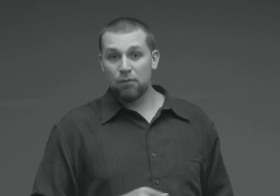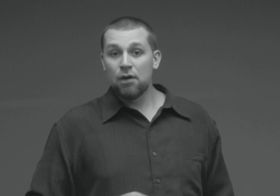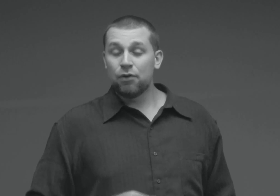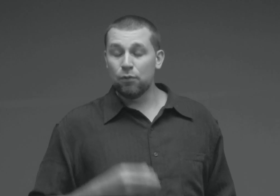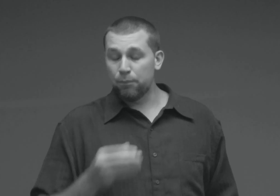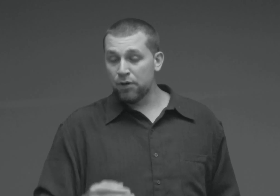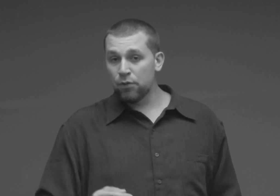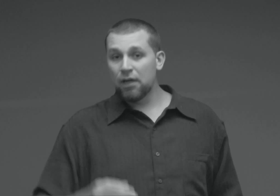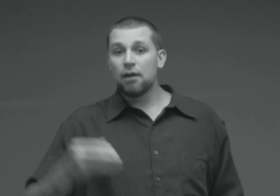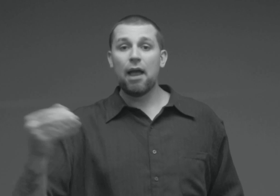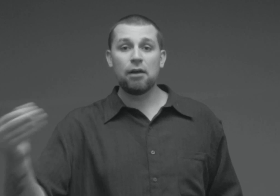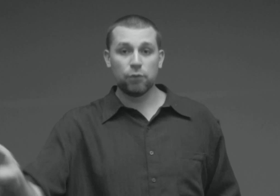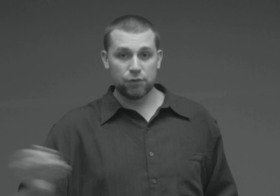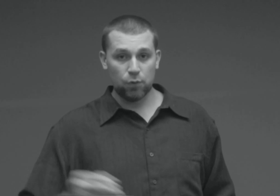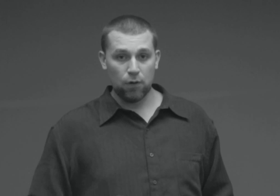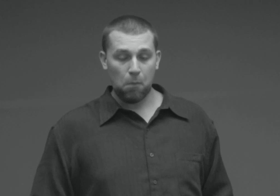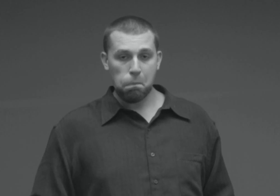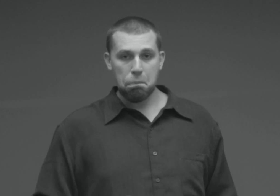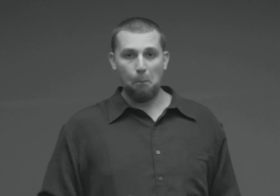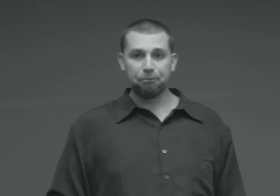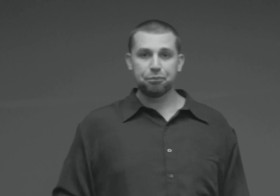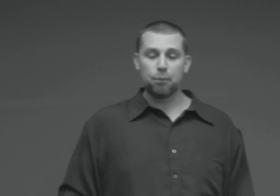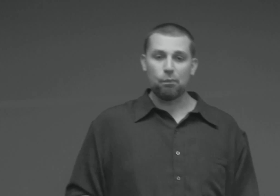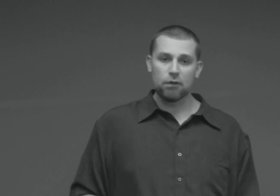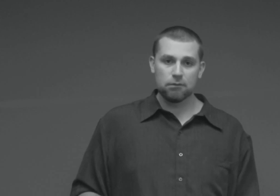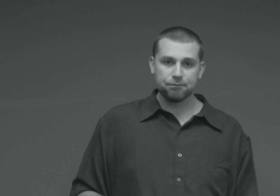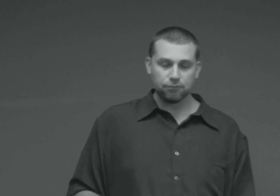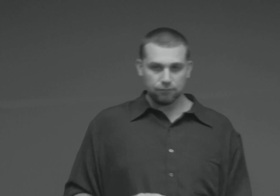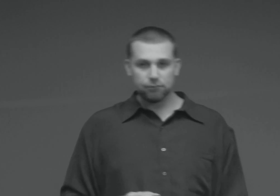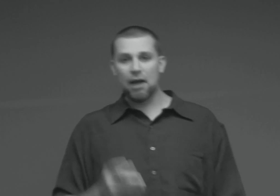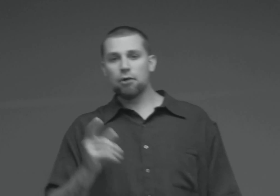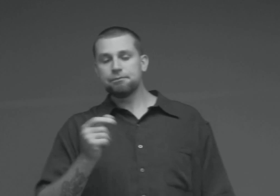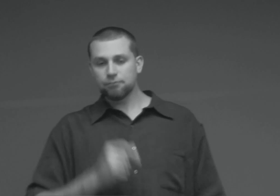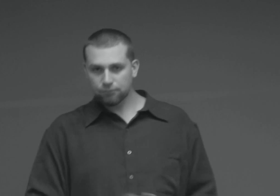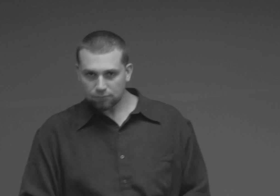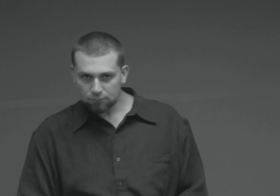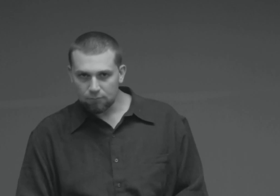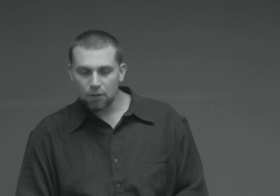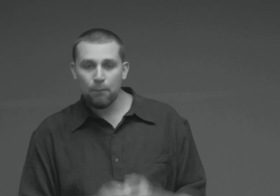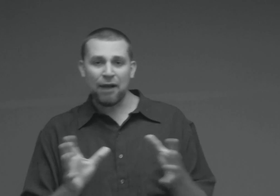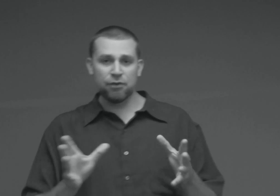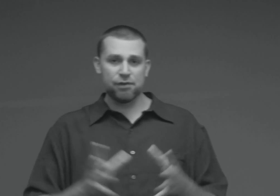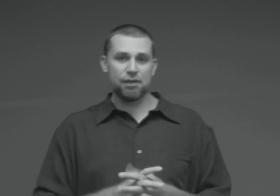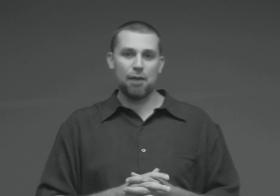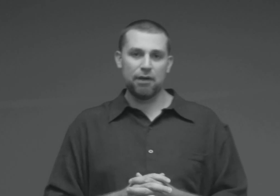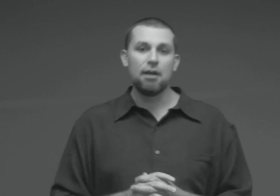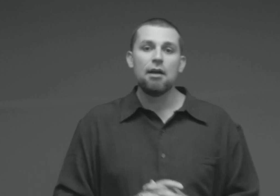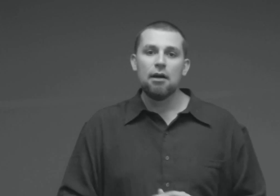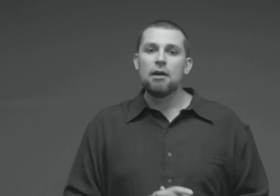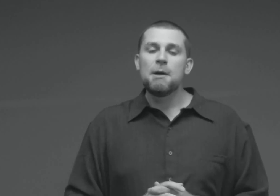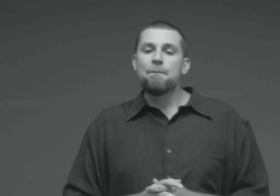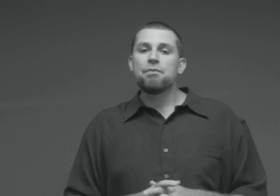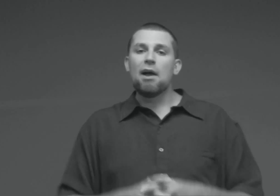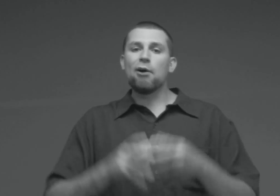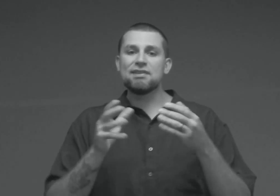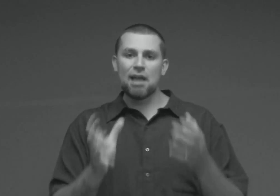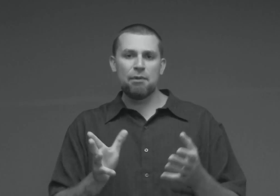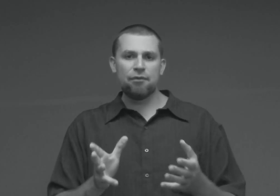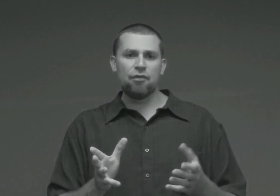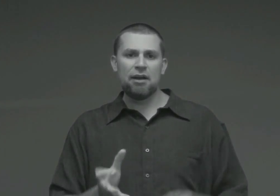to rebuke and restore. Now, back to the salmon. Our salmon friend